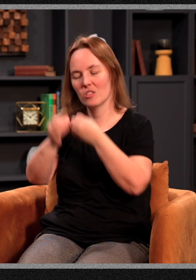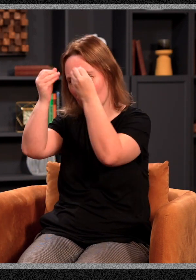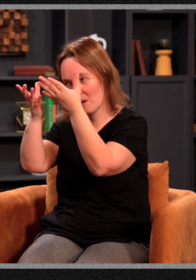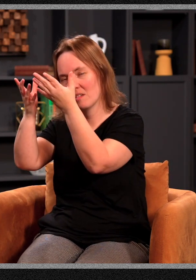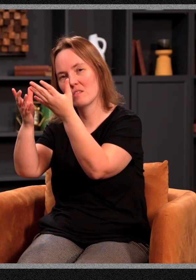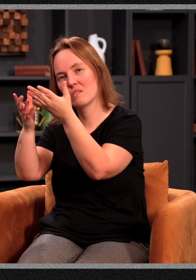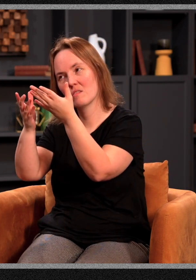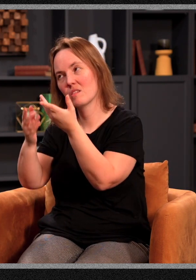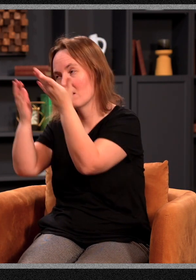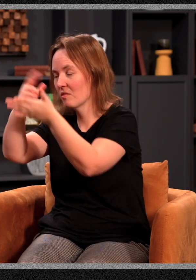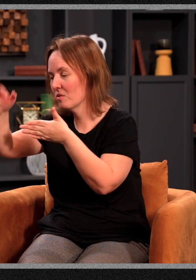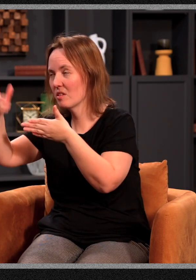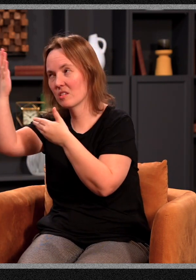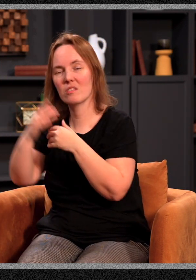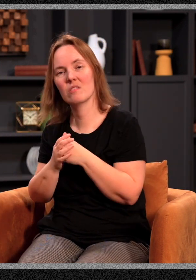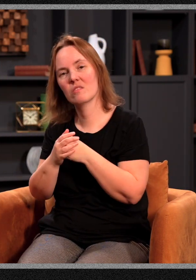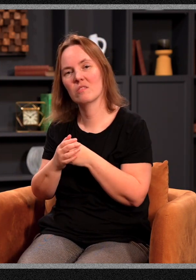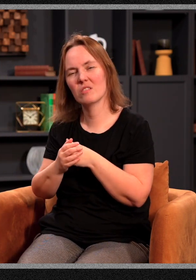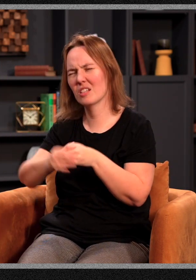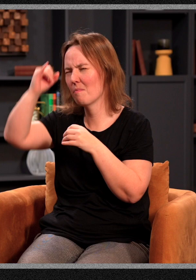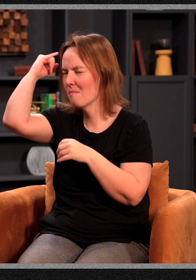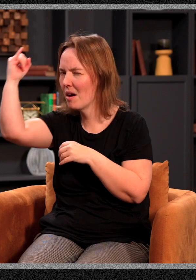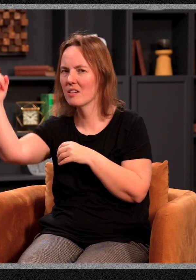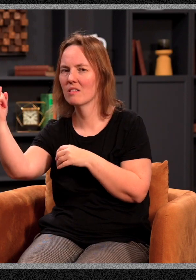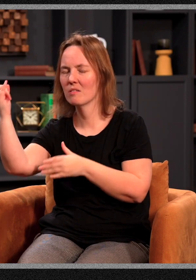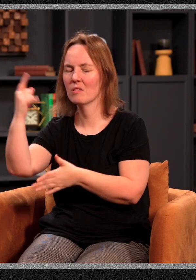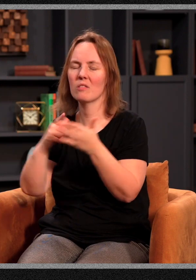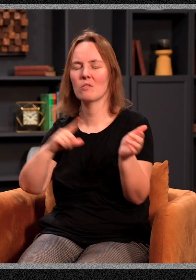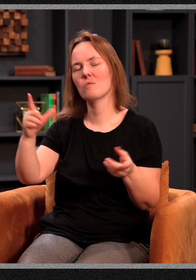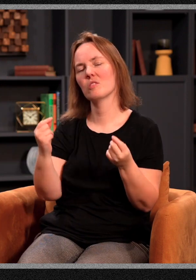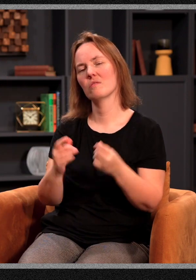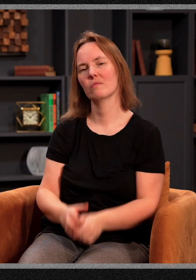I'm just going to be obedient and I'll leave the results to you. Just imagine what the Lord will do.